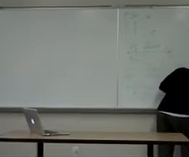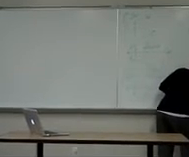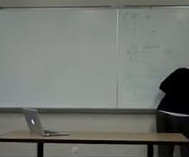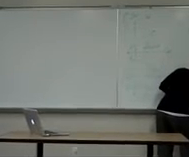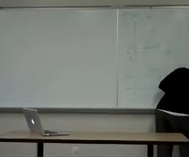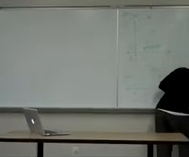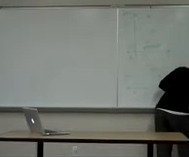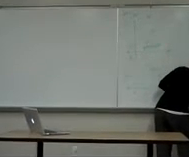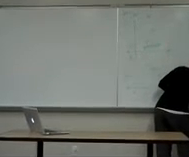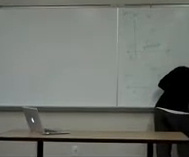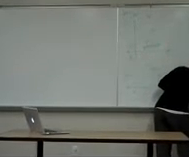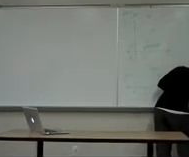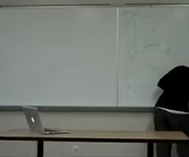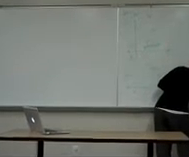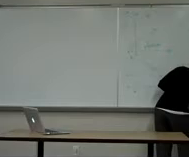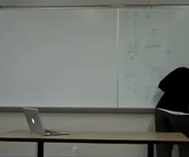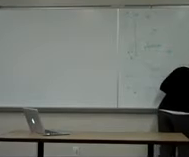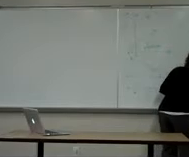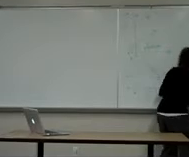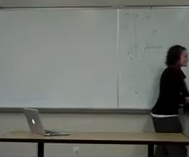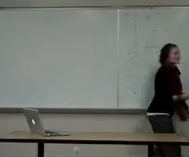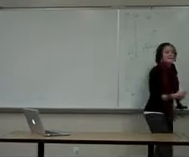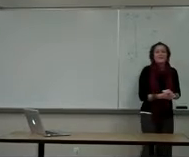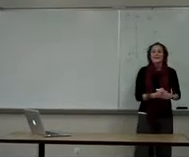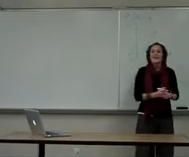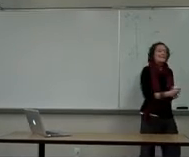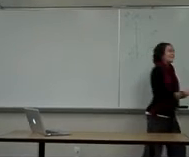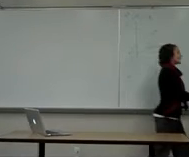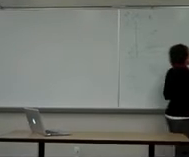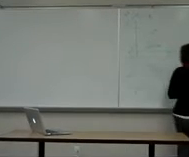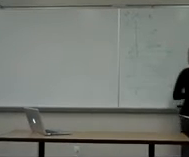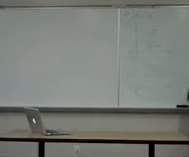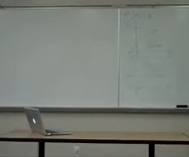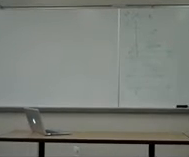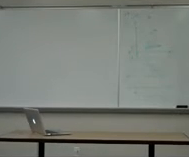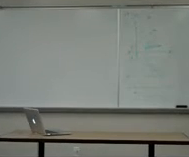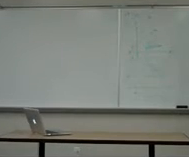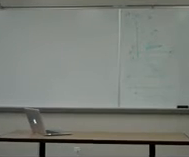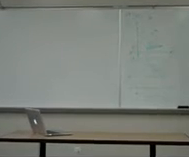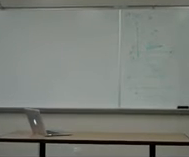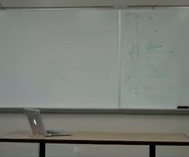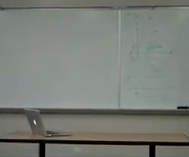into multiple pieces that he is undefined.